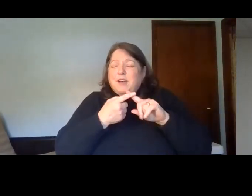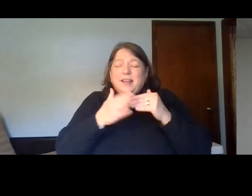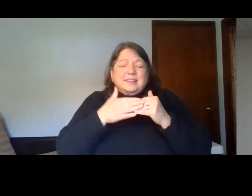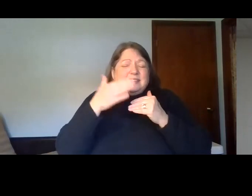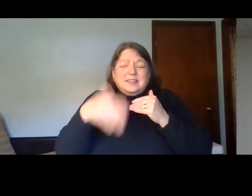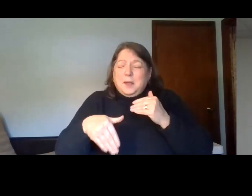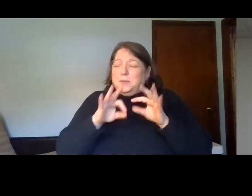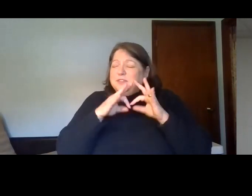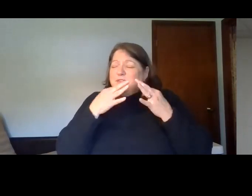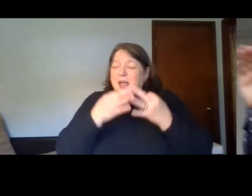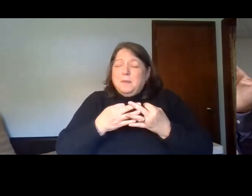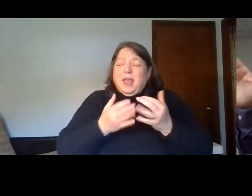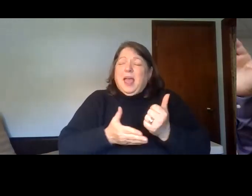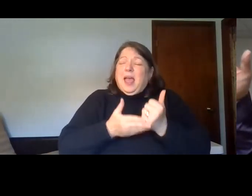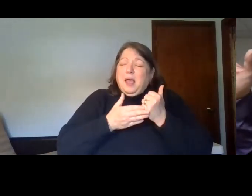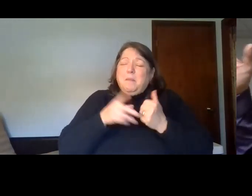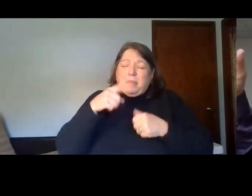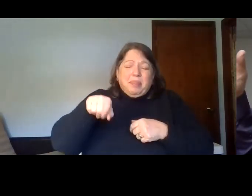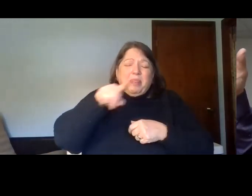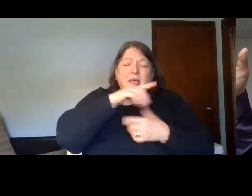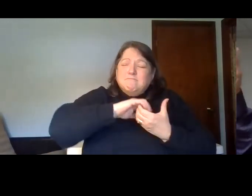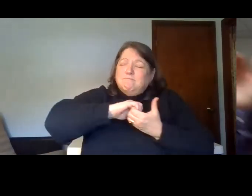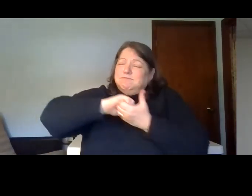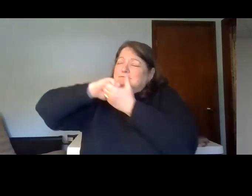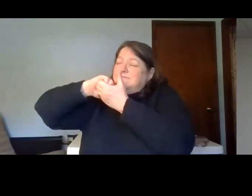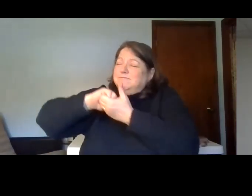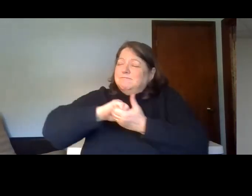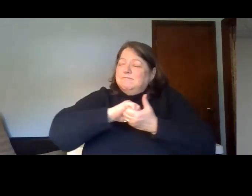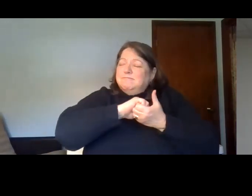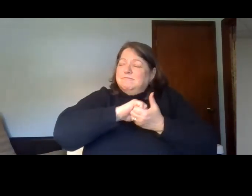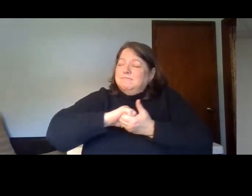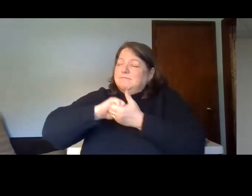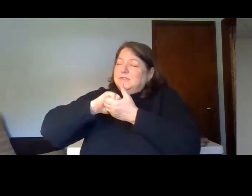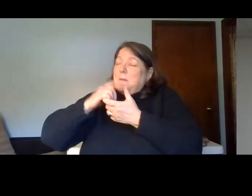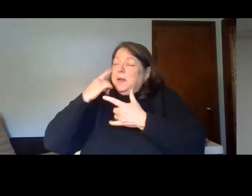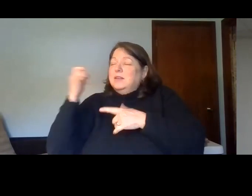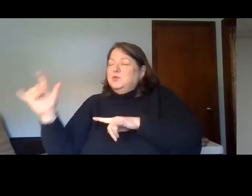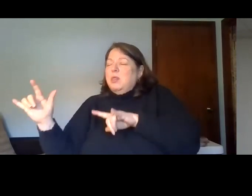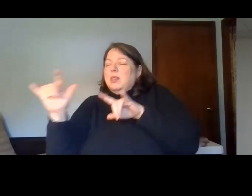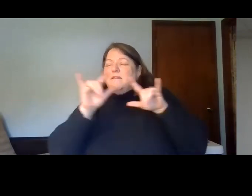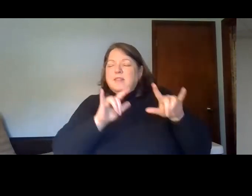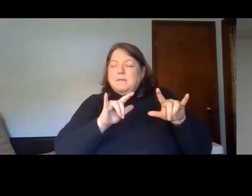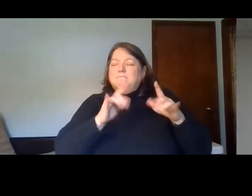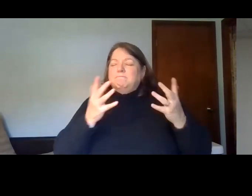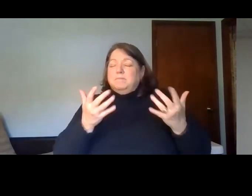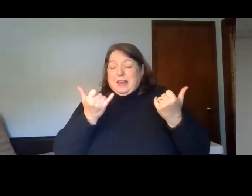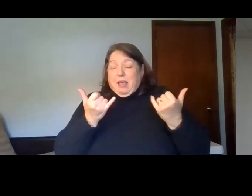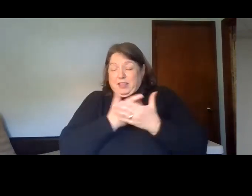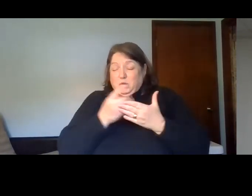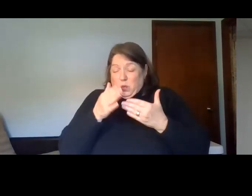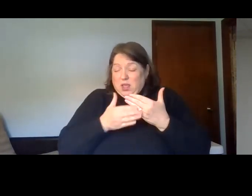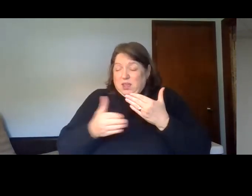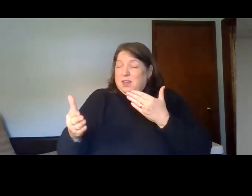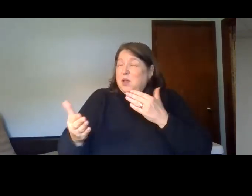you, dear God, at this time, because you love and you care for them. And we thank you for that. We commit now the rest of this coming week to you. And we